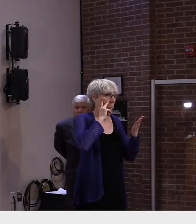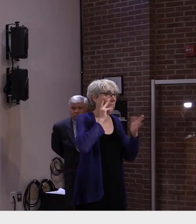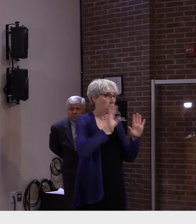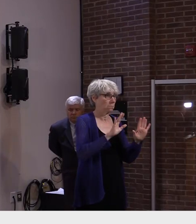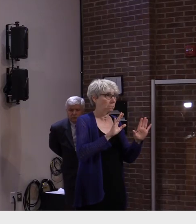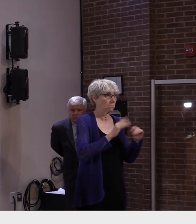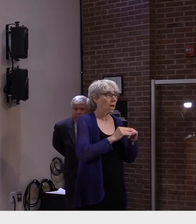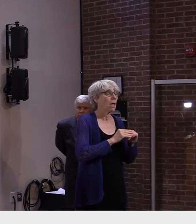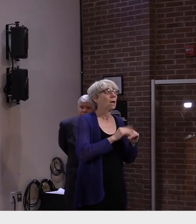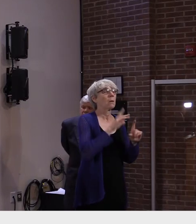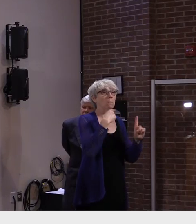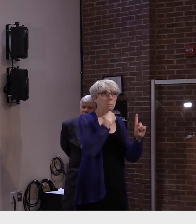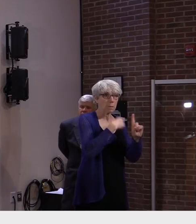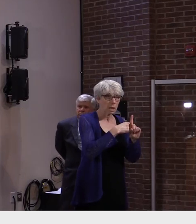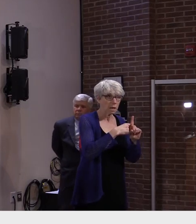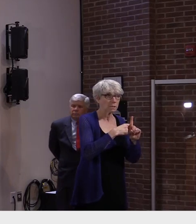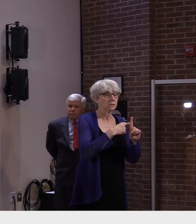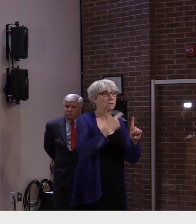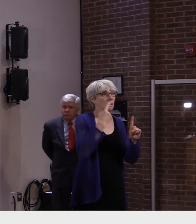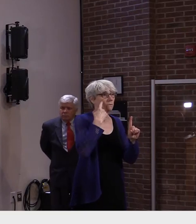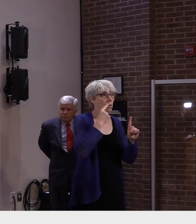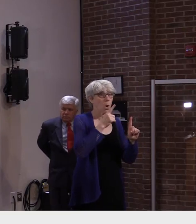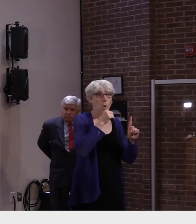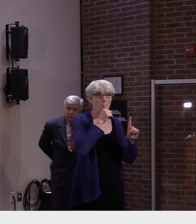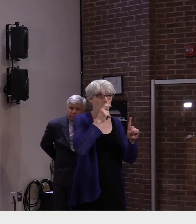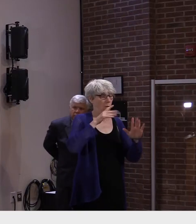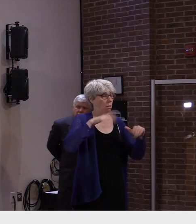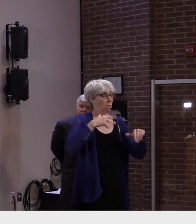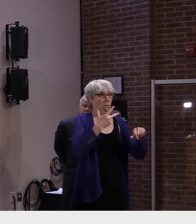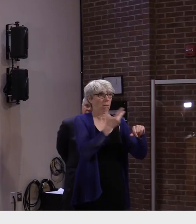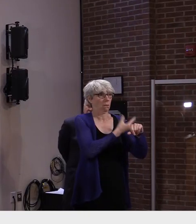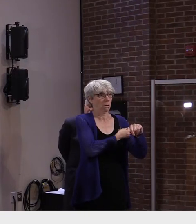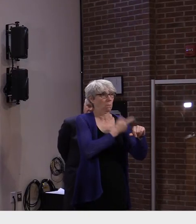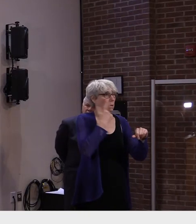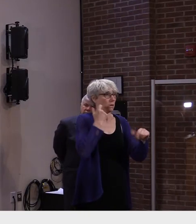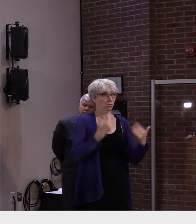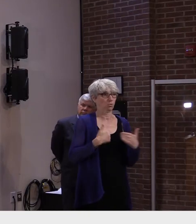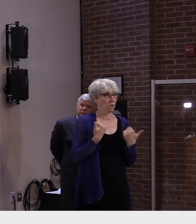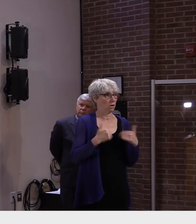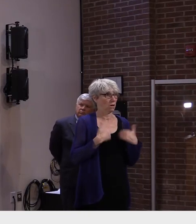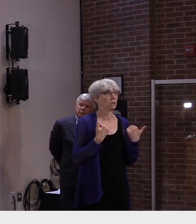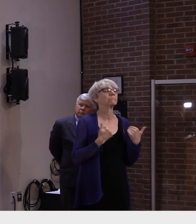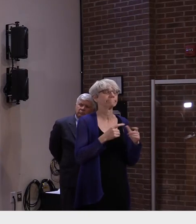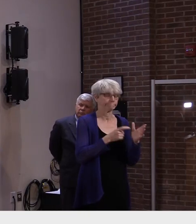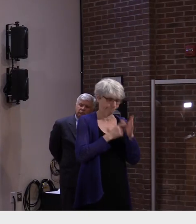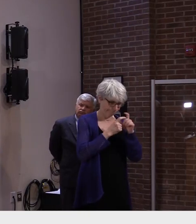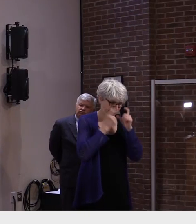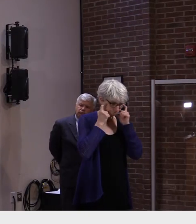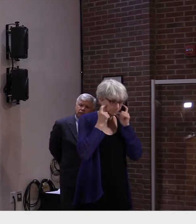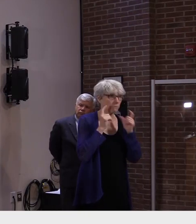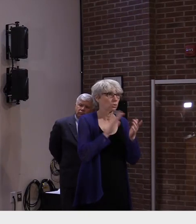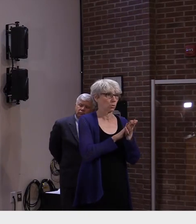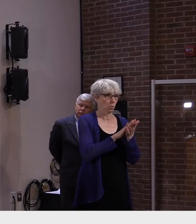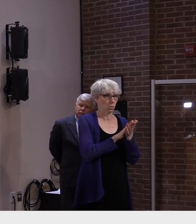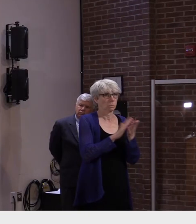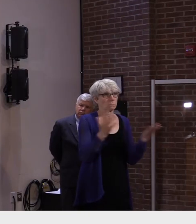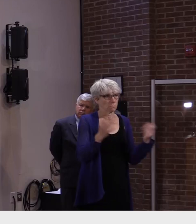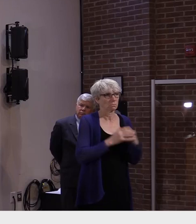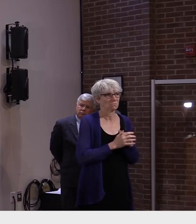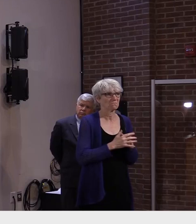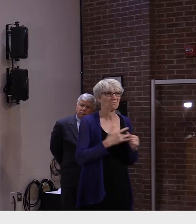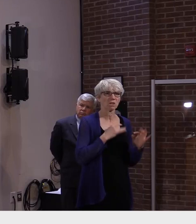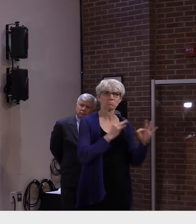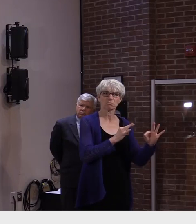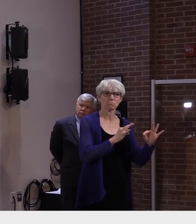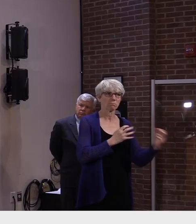for those who are ineligible to be vaccinated over time. So we think that's